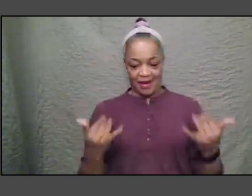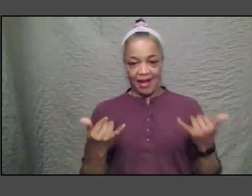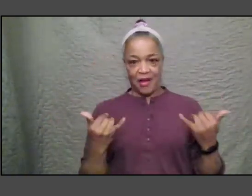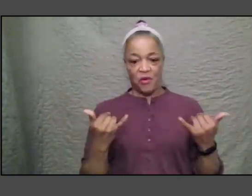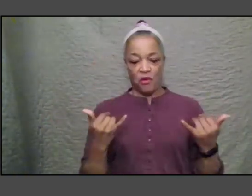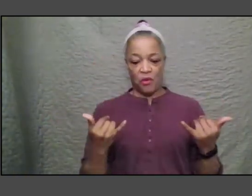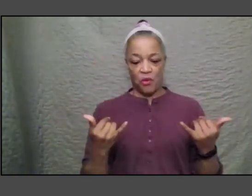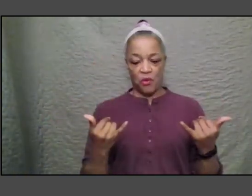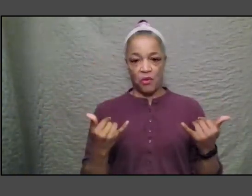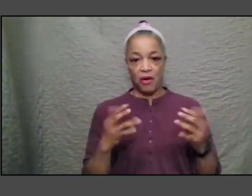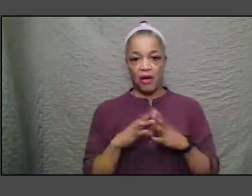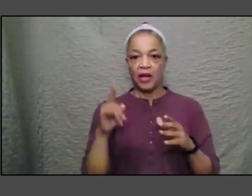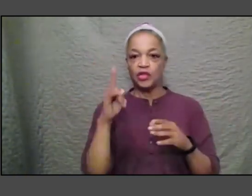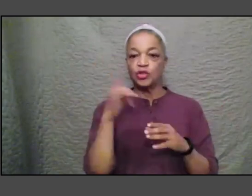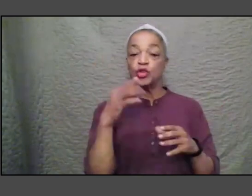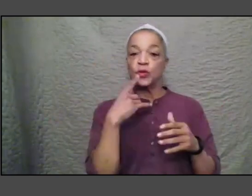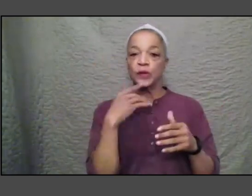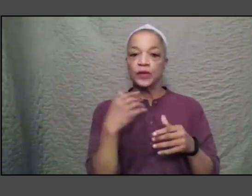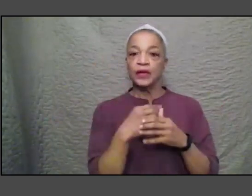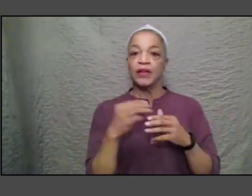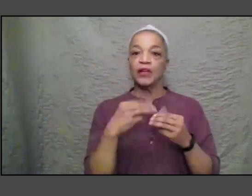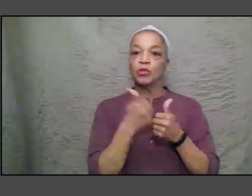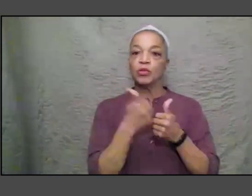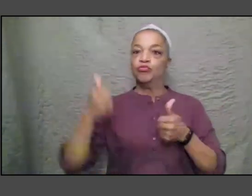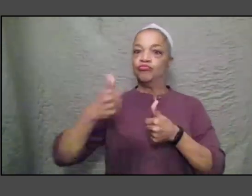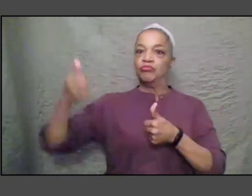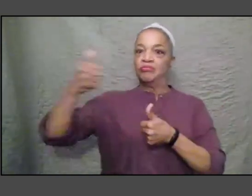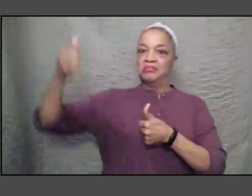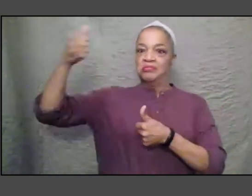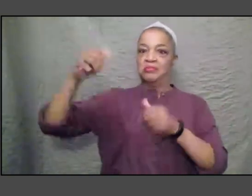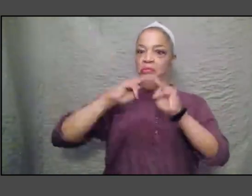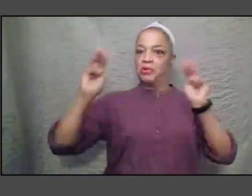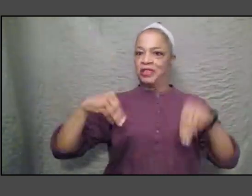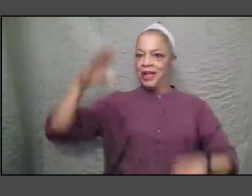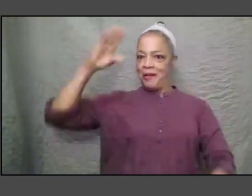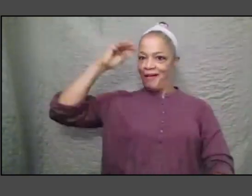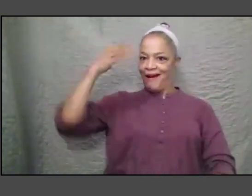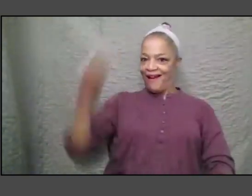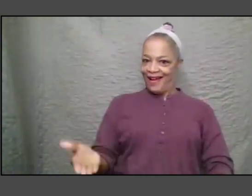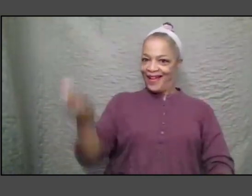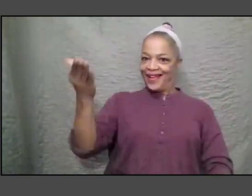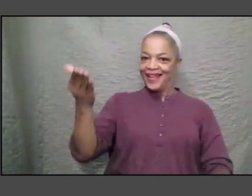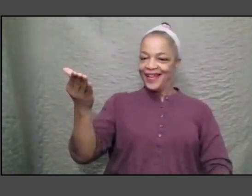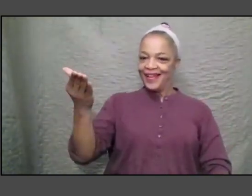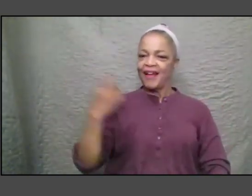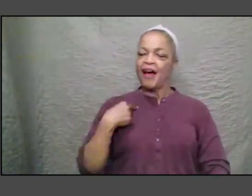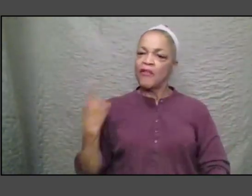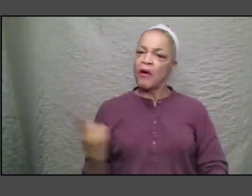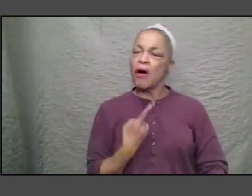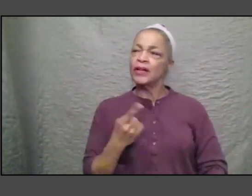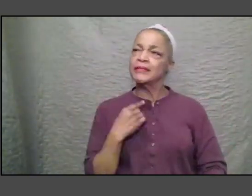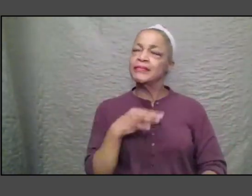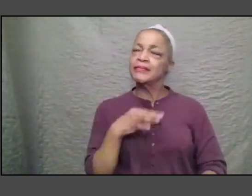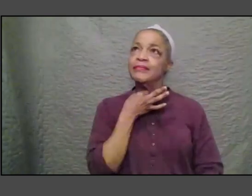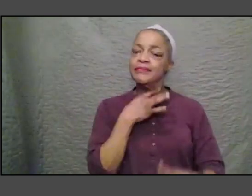uber museum guy um I've always been really interested in um how you think about